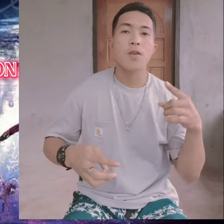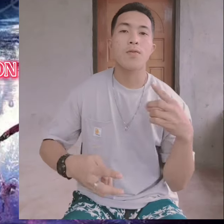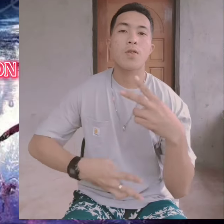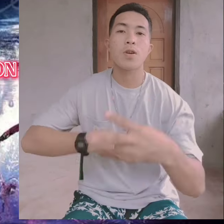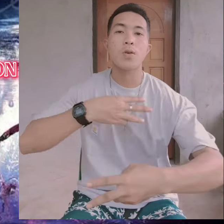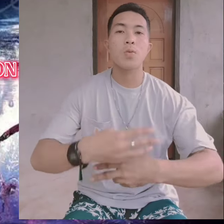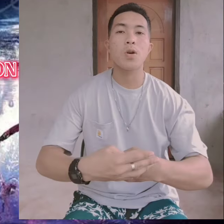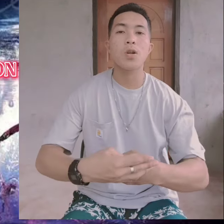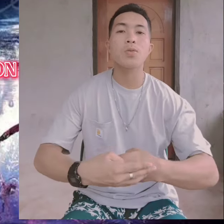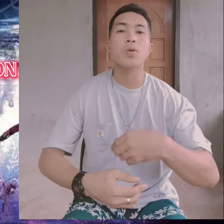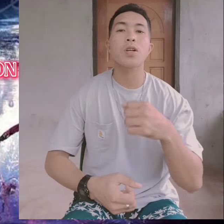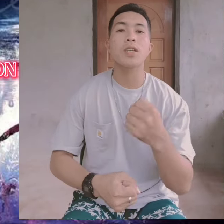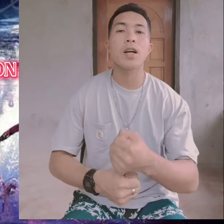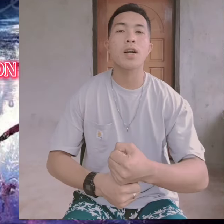the world we're gonna make